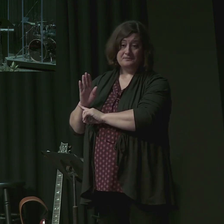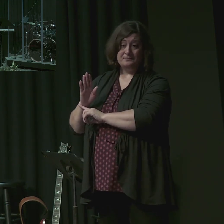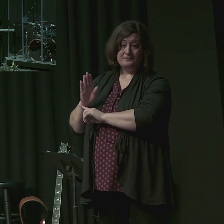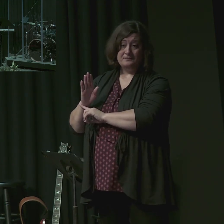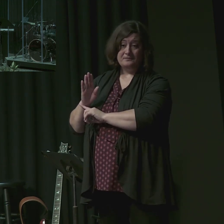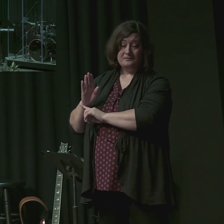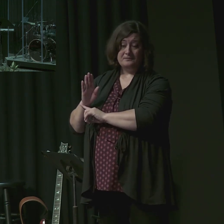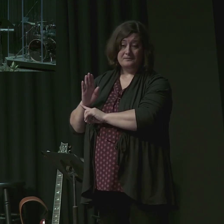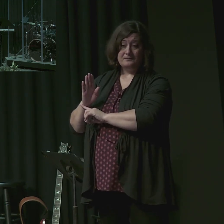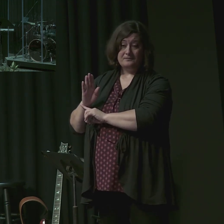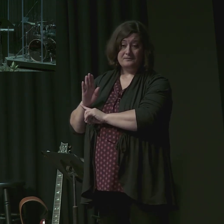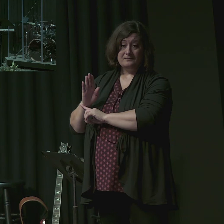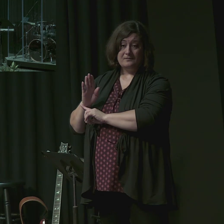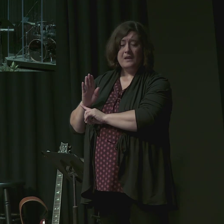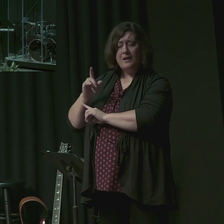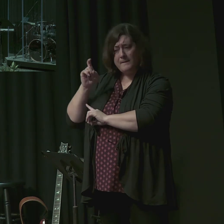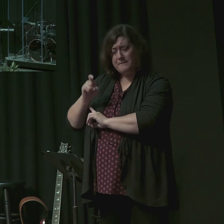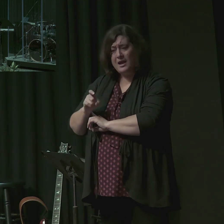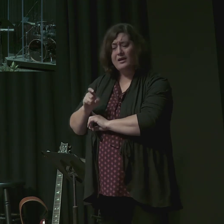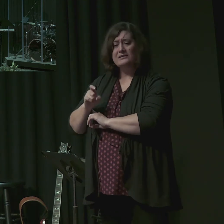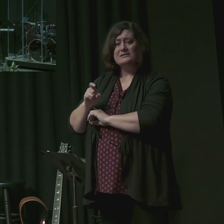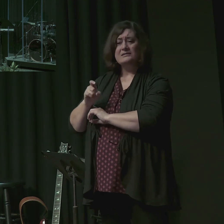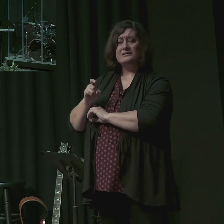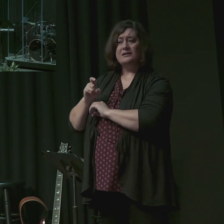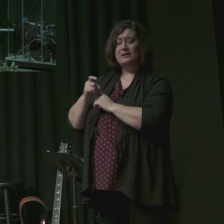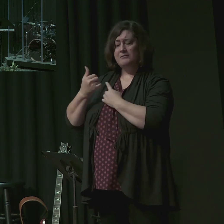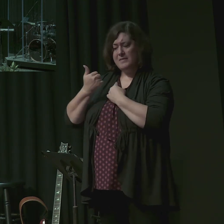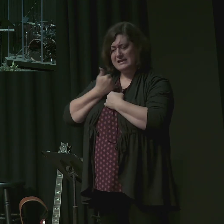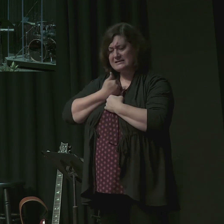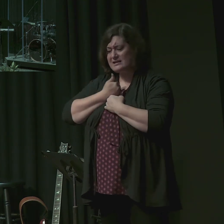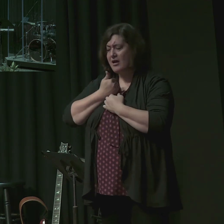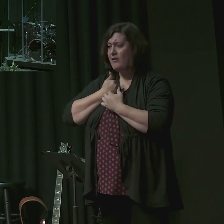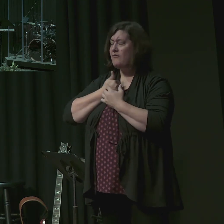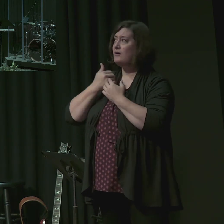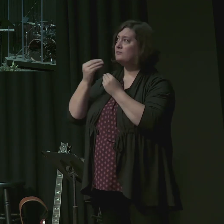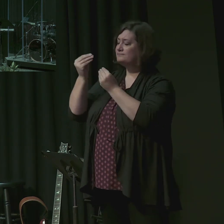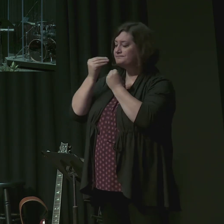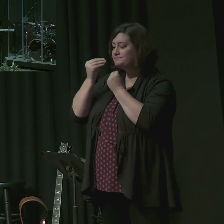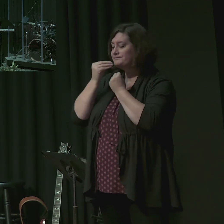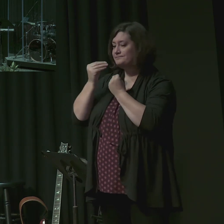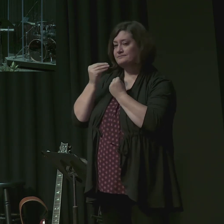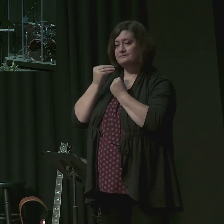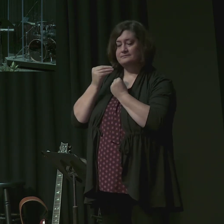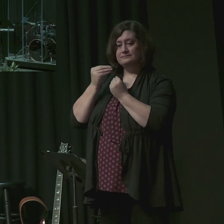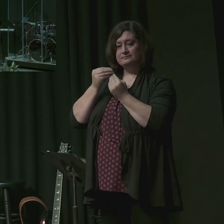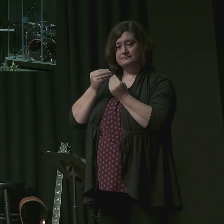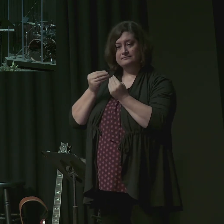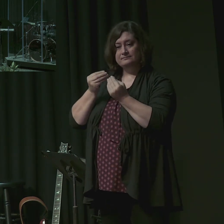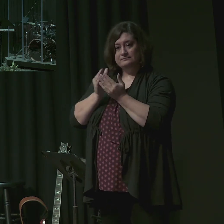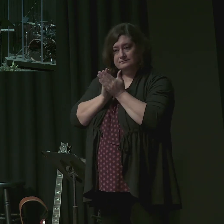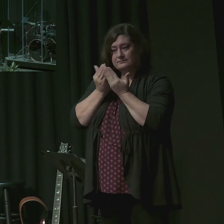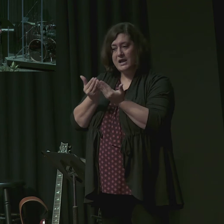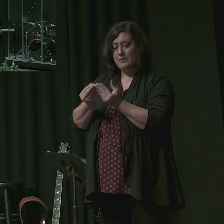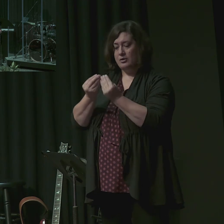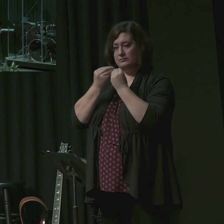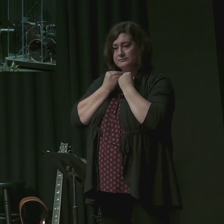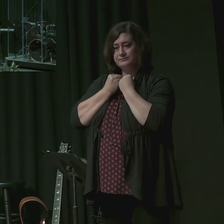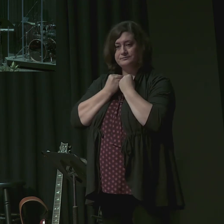God must feast from it ourselves. We must be transformed by it ourselves. We must believe it in an obeying way